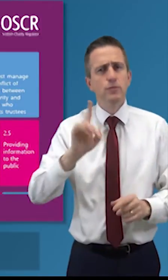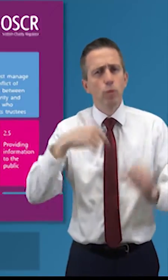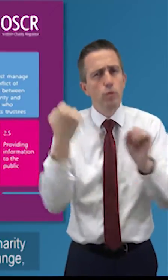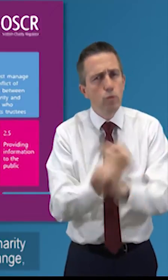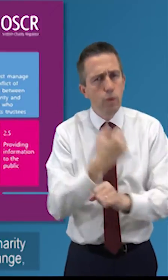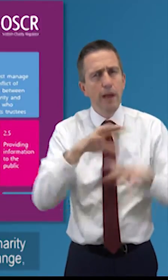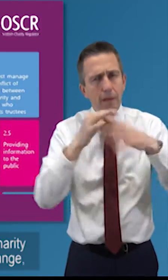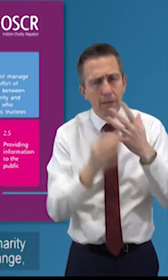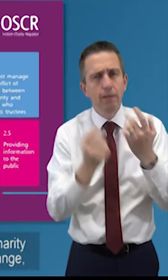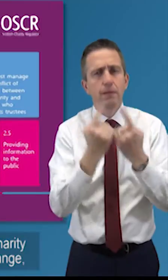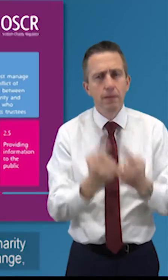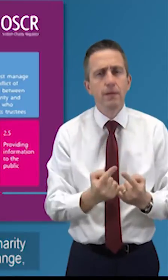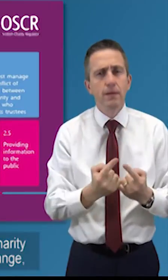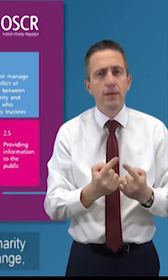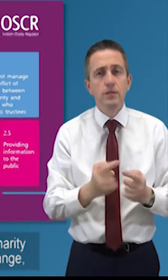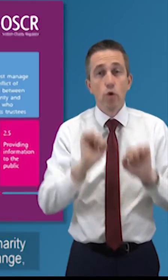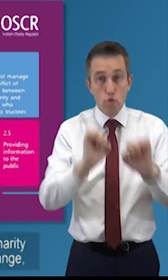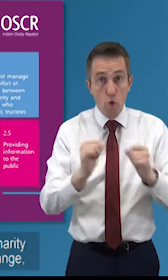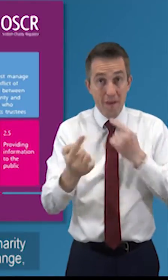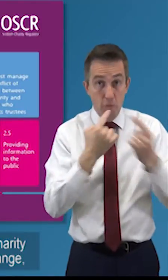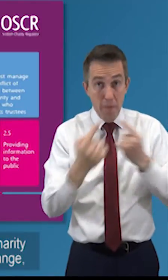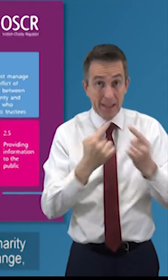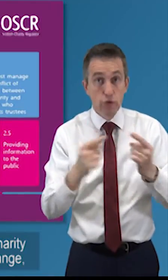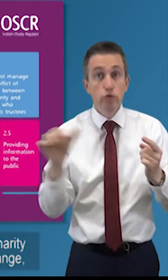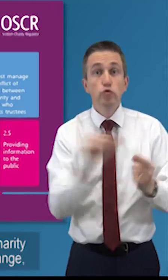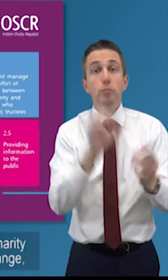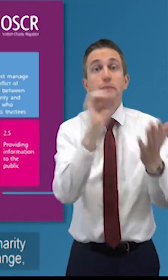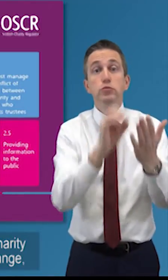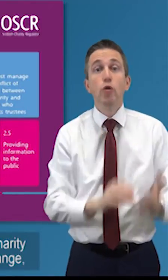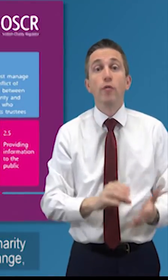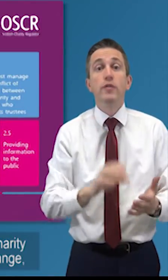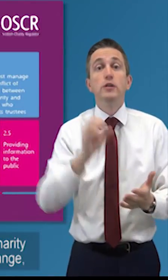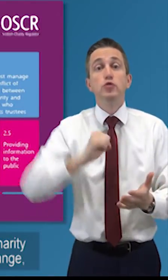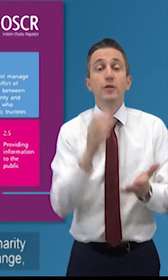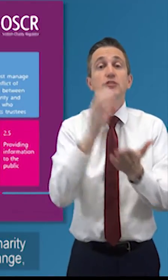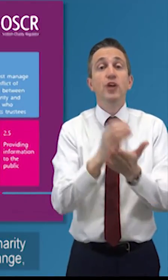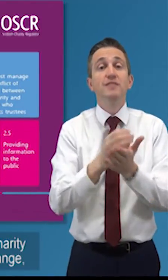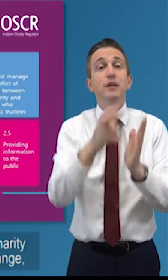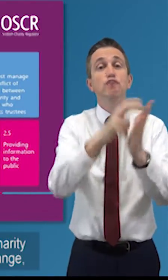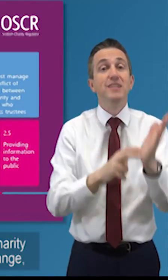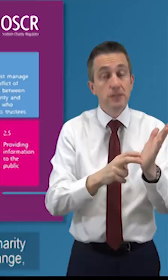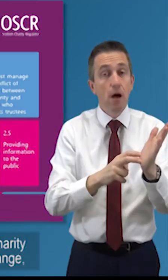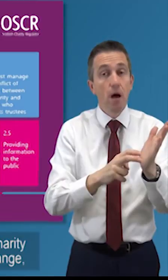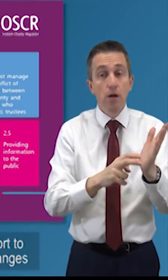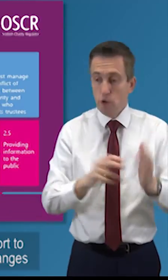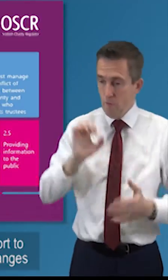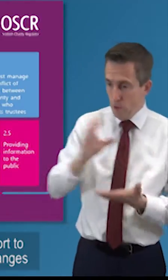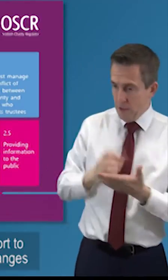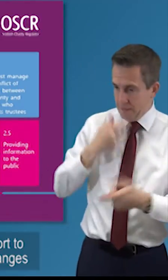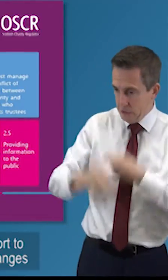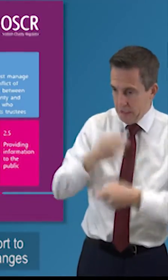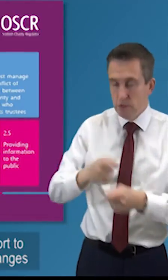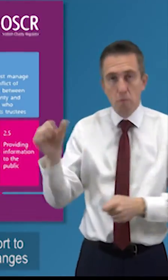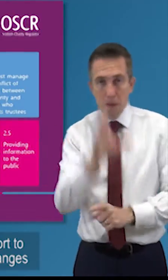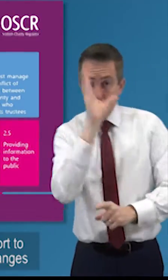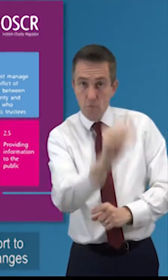so you need to update your details on the scottish charity register make sure they're up to date if things change make sure